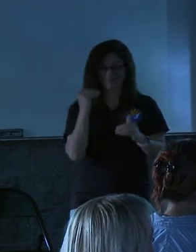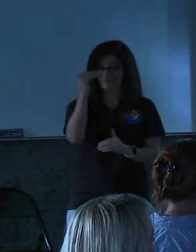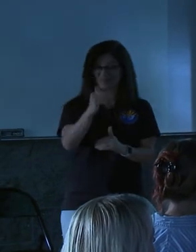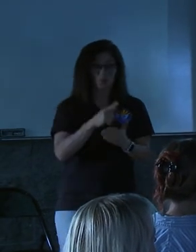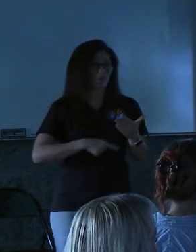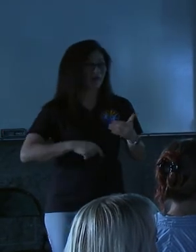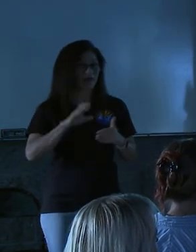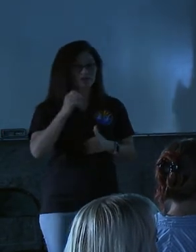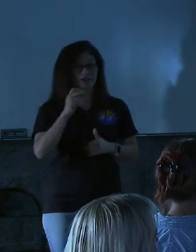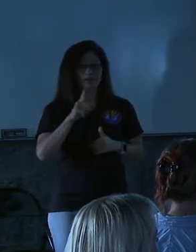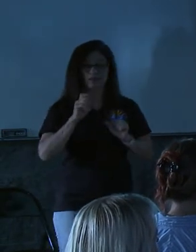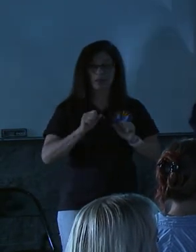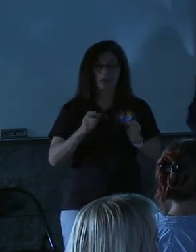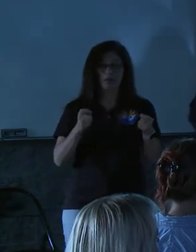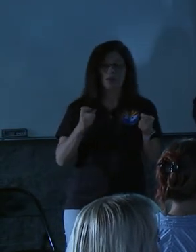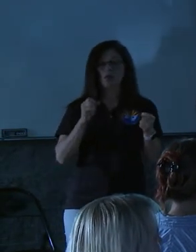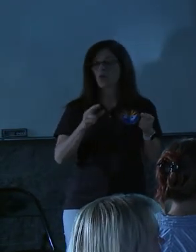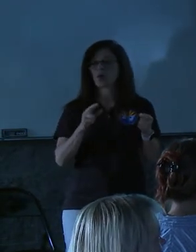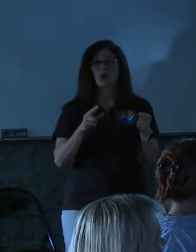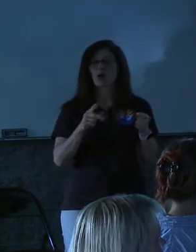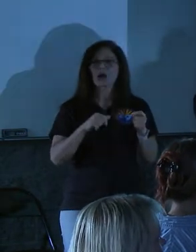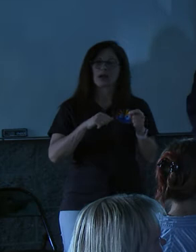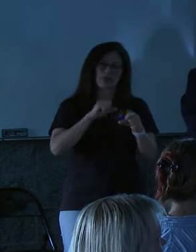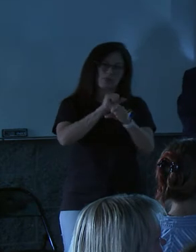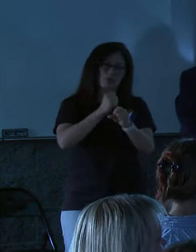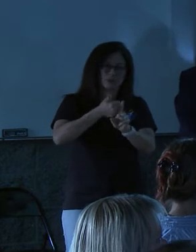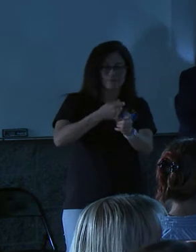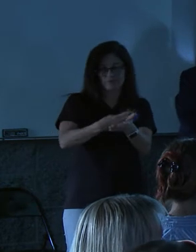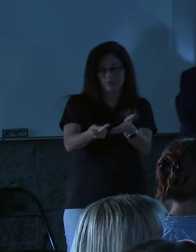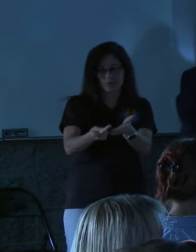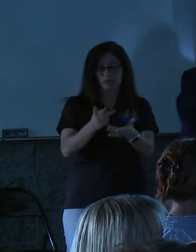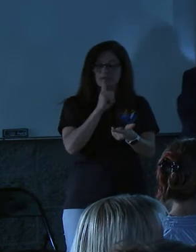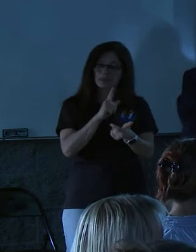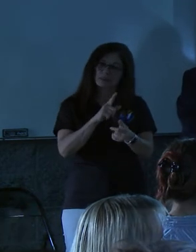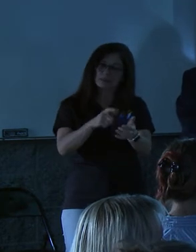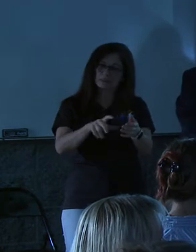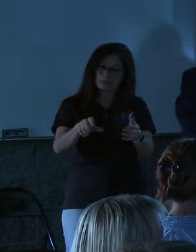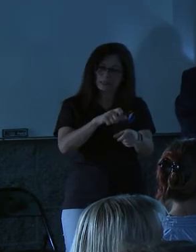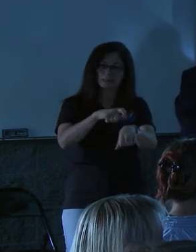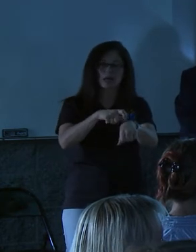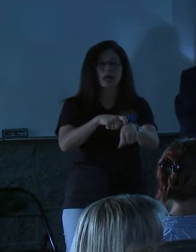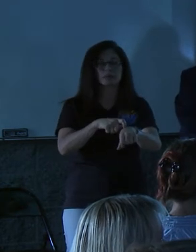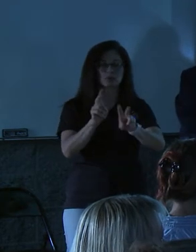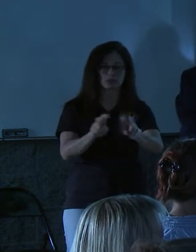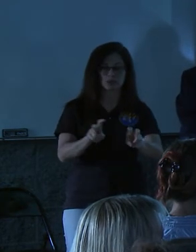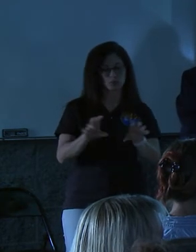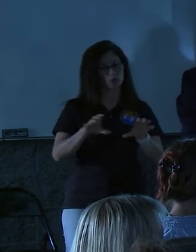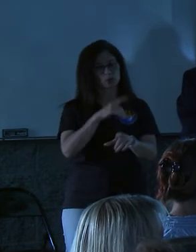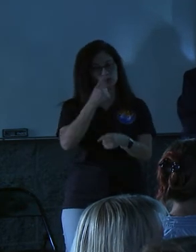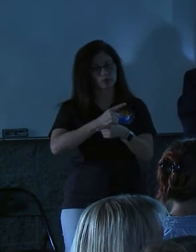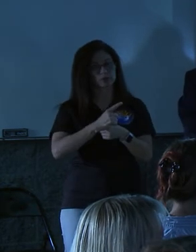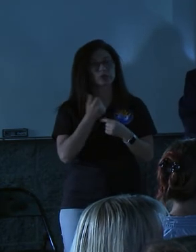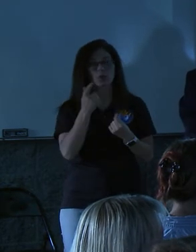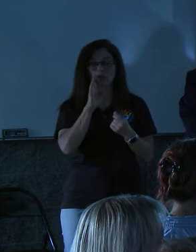channel or was there a failure in working shift? And so it's going to take us a little while to assess it. We want to get it right. We want to do it right the first time. So